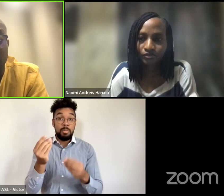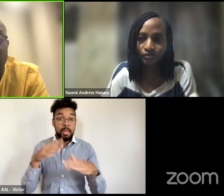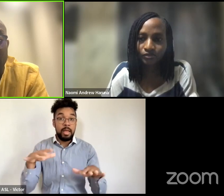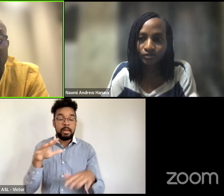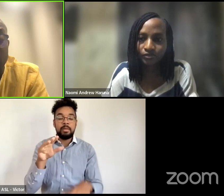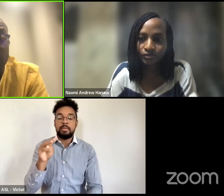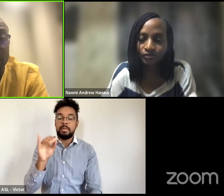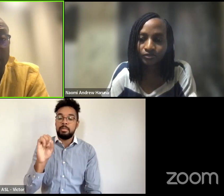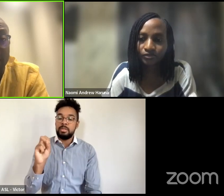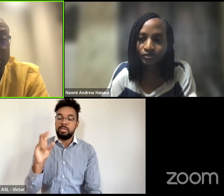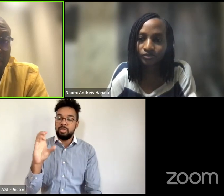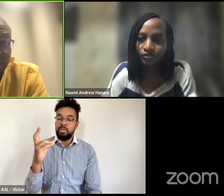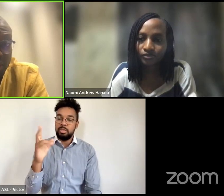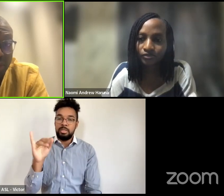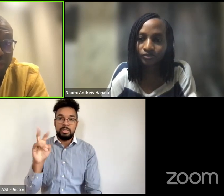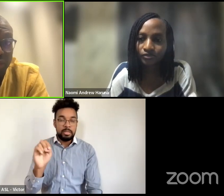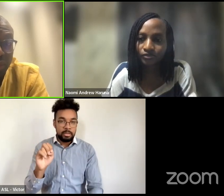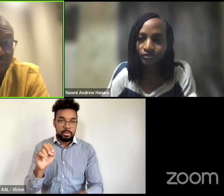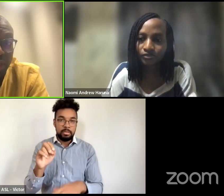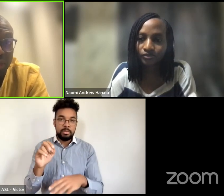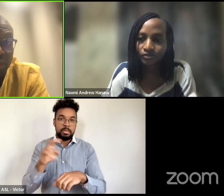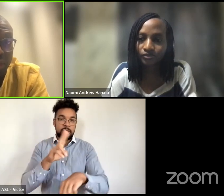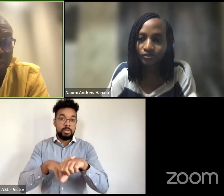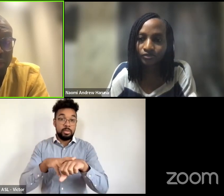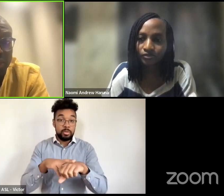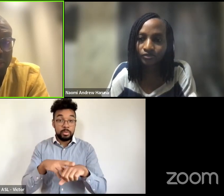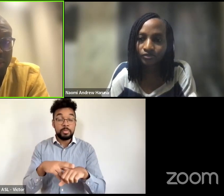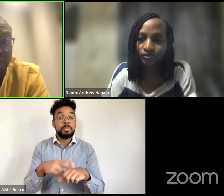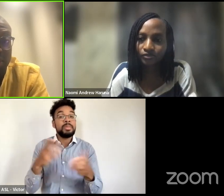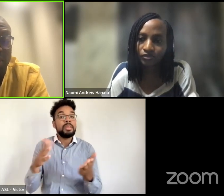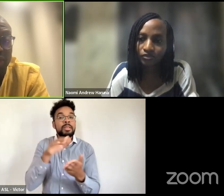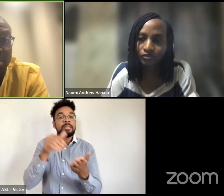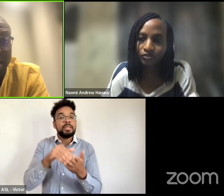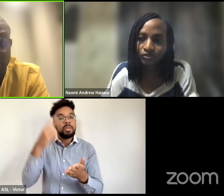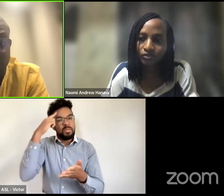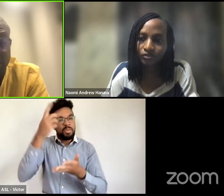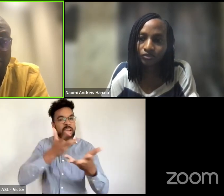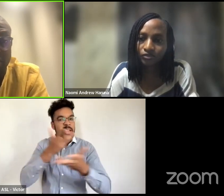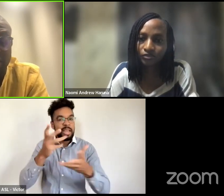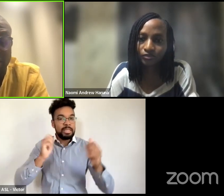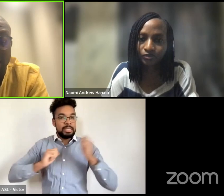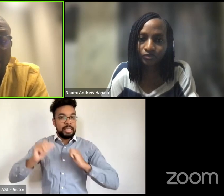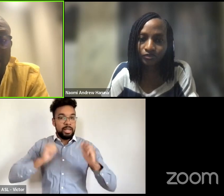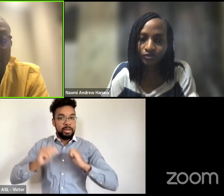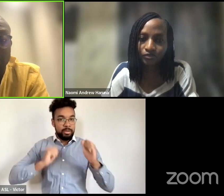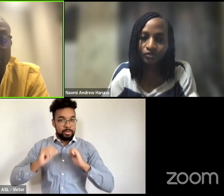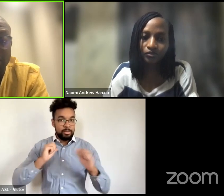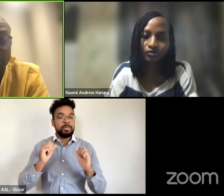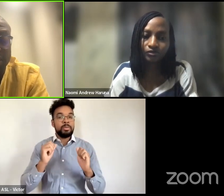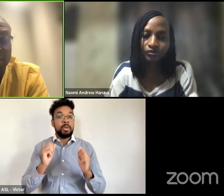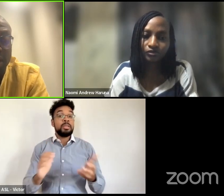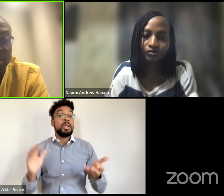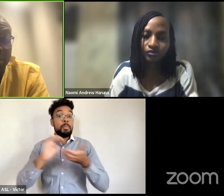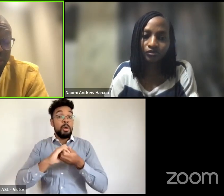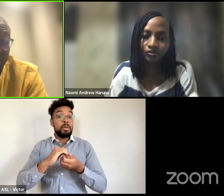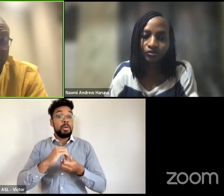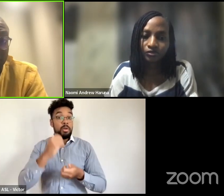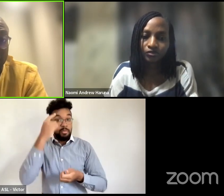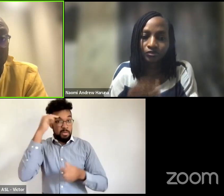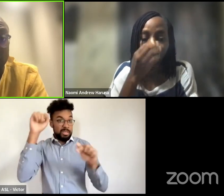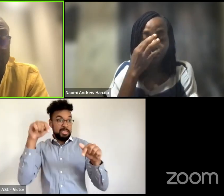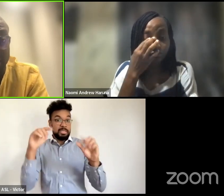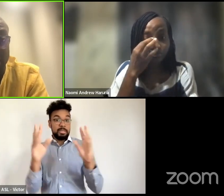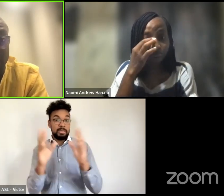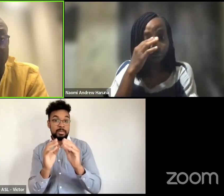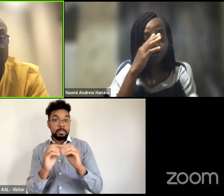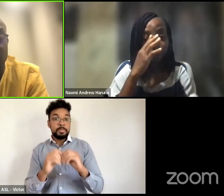um where um the center for socially engaged theater she said one of the partners of these um series um is